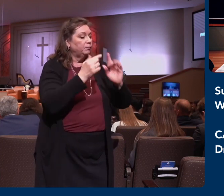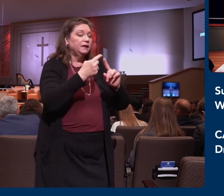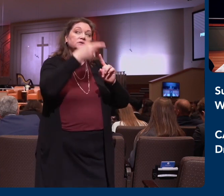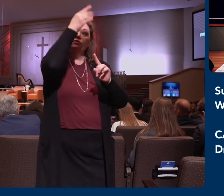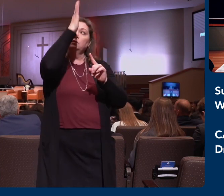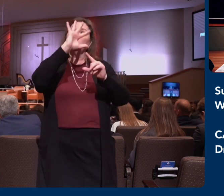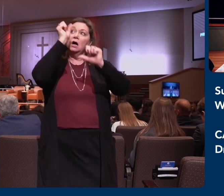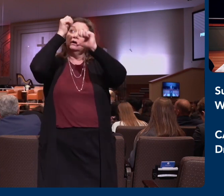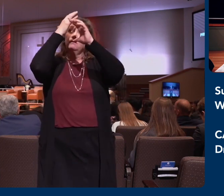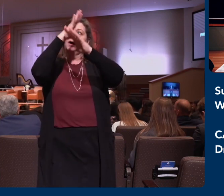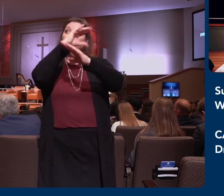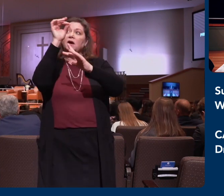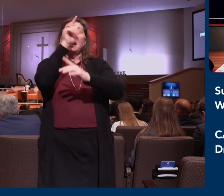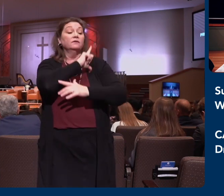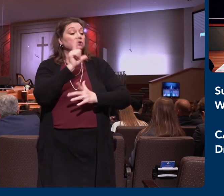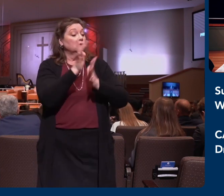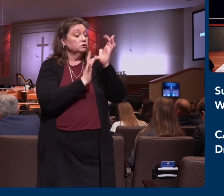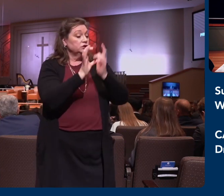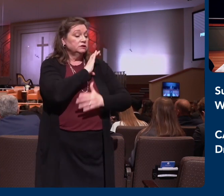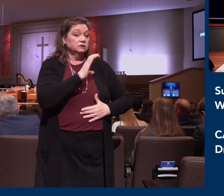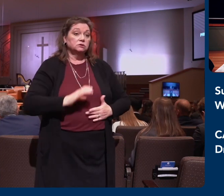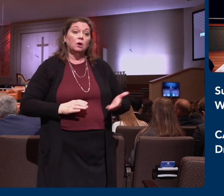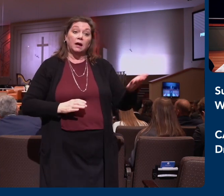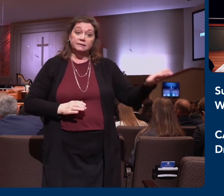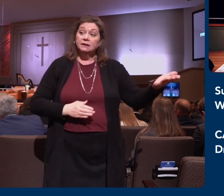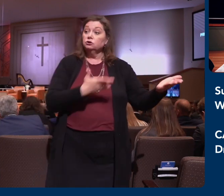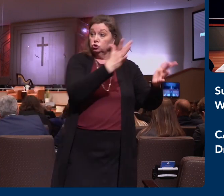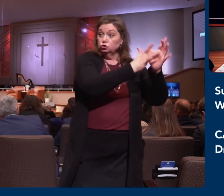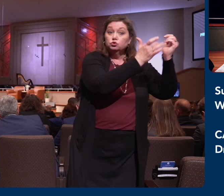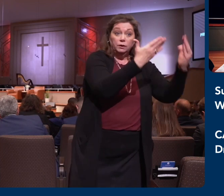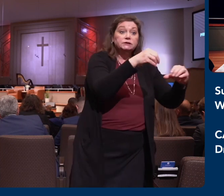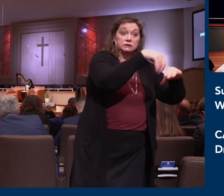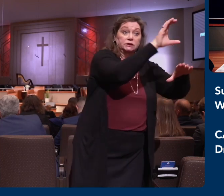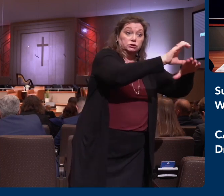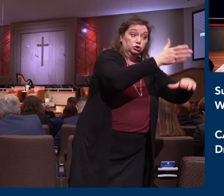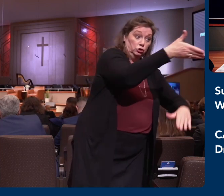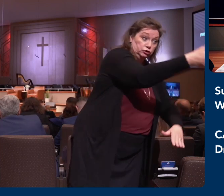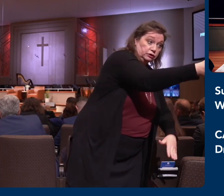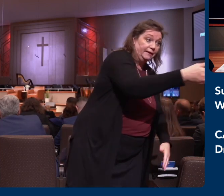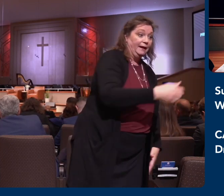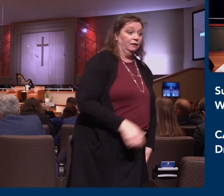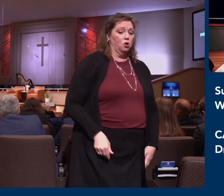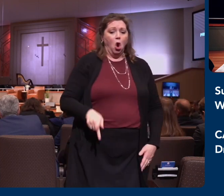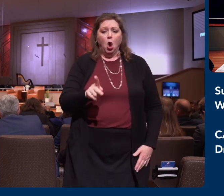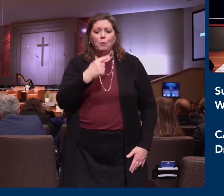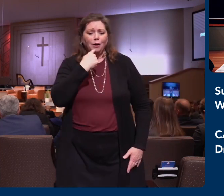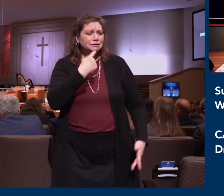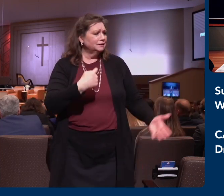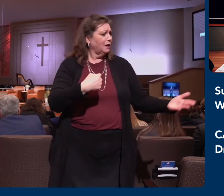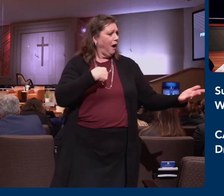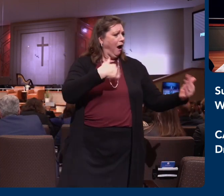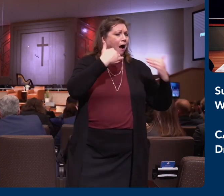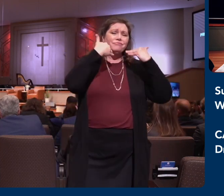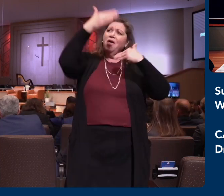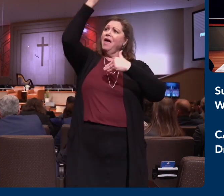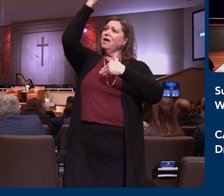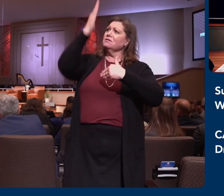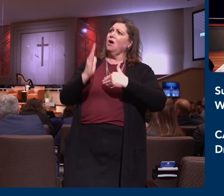Jesus Christ. He's writing to these believers that are in the church. He says, We give thanks to God and the Father of our Lord Jesus Christ